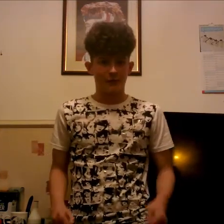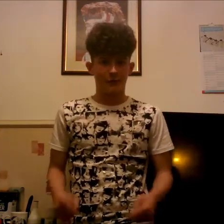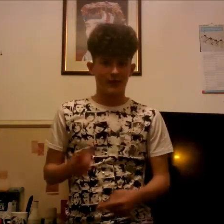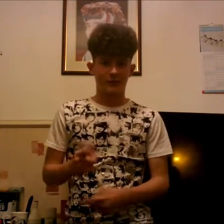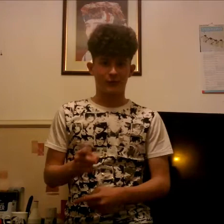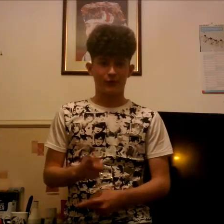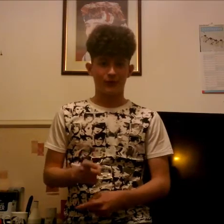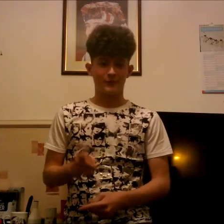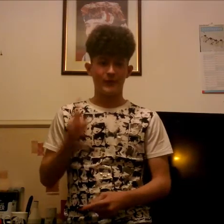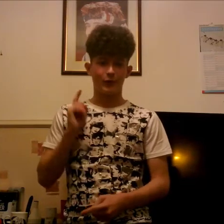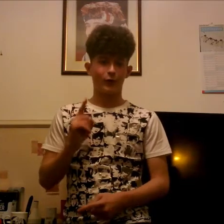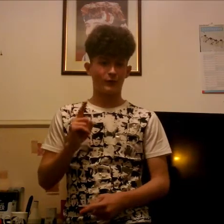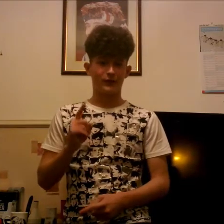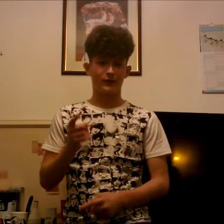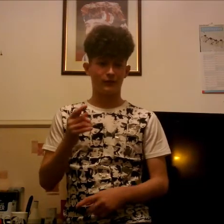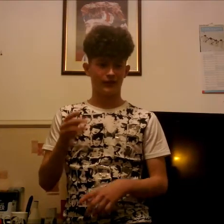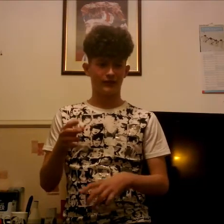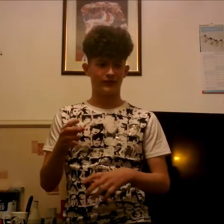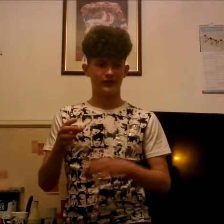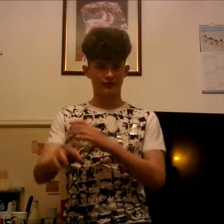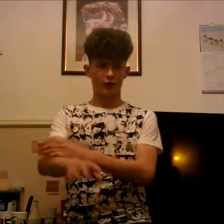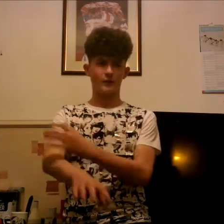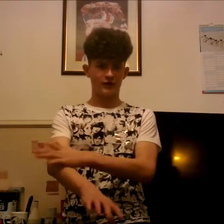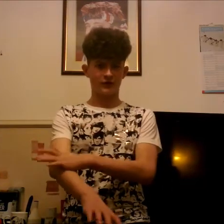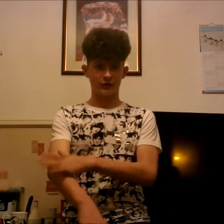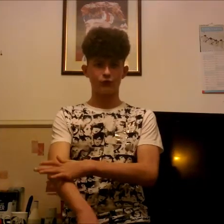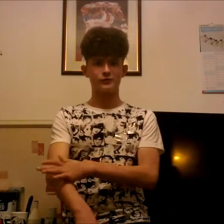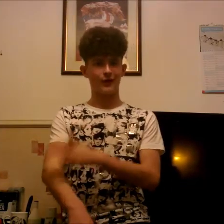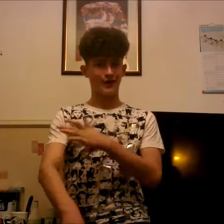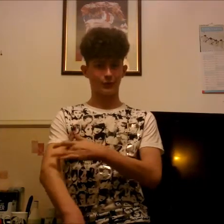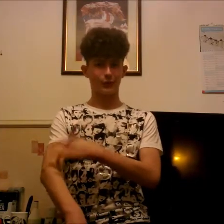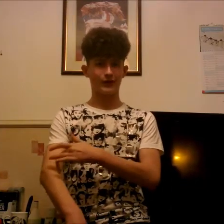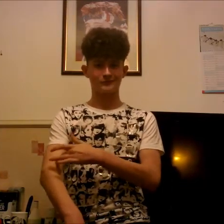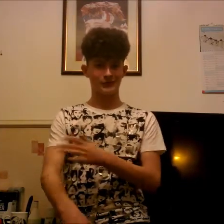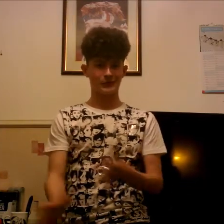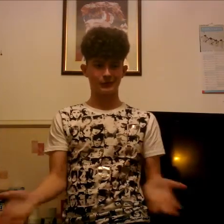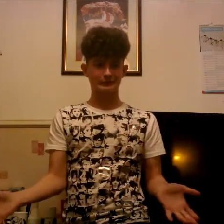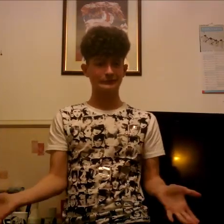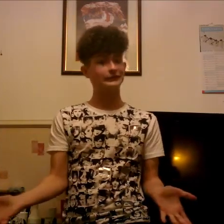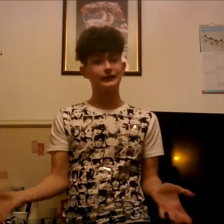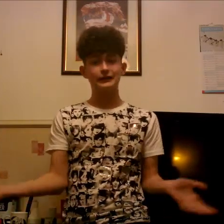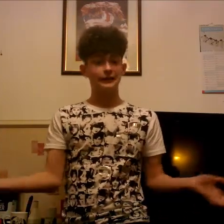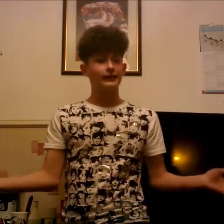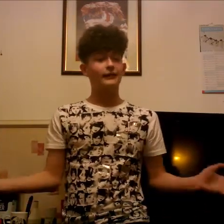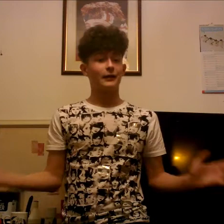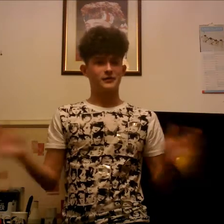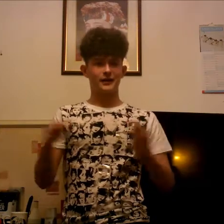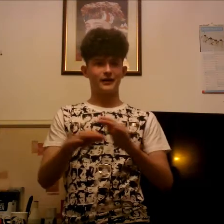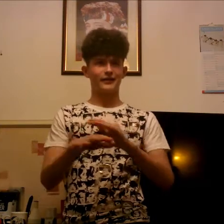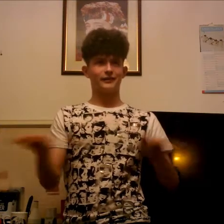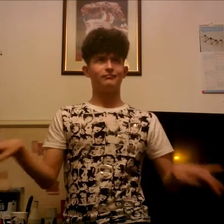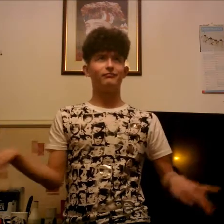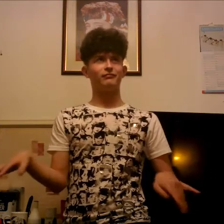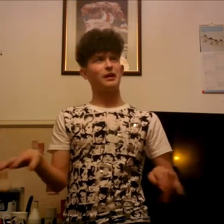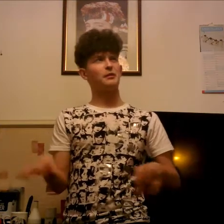when i broke my arm like this is the arm i actually used but i broke it so that was my about